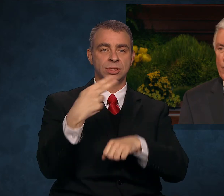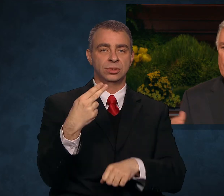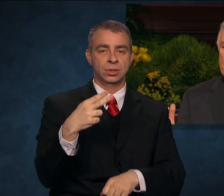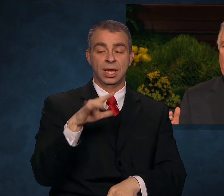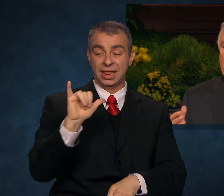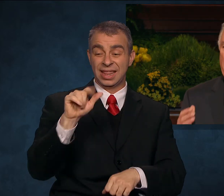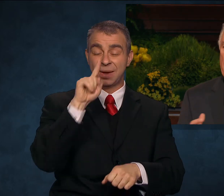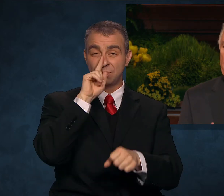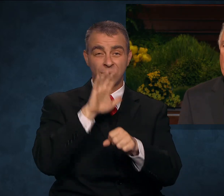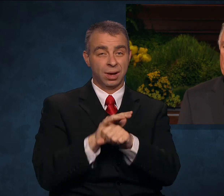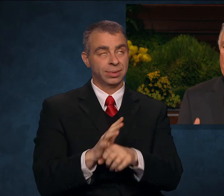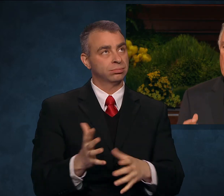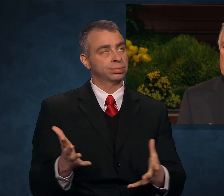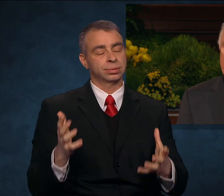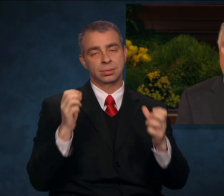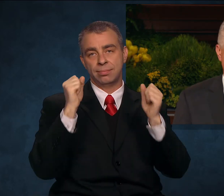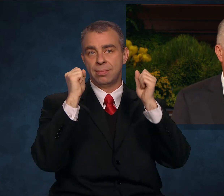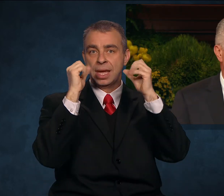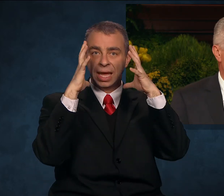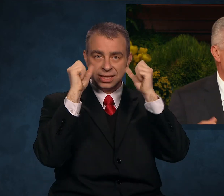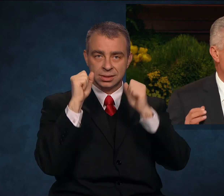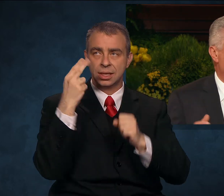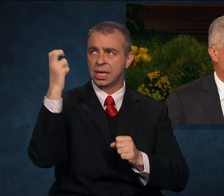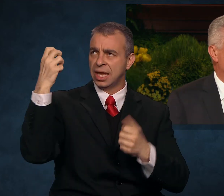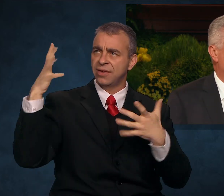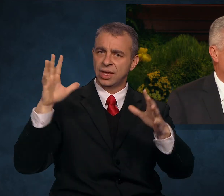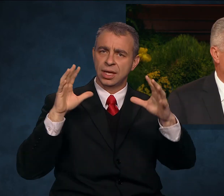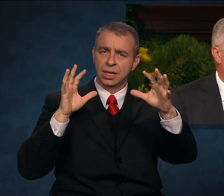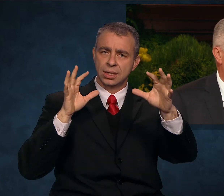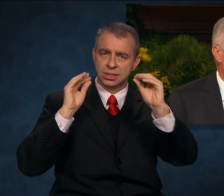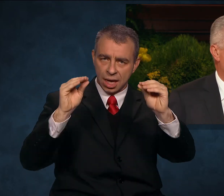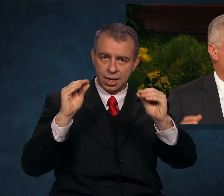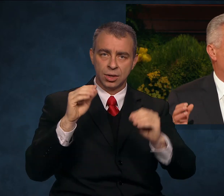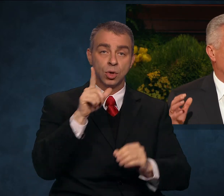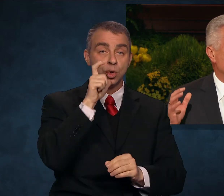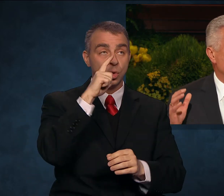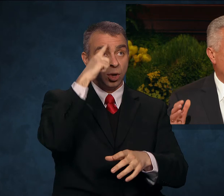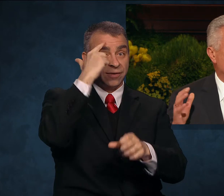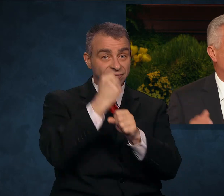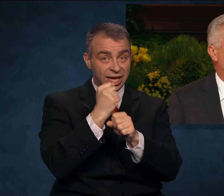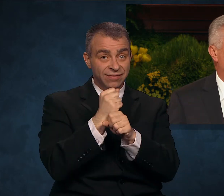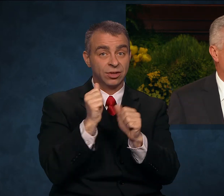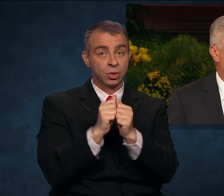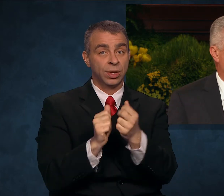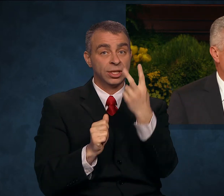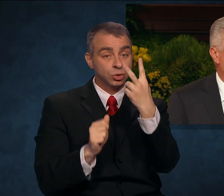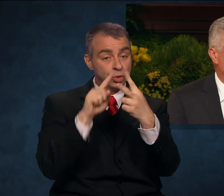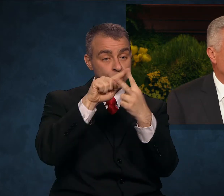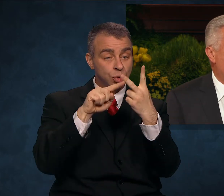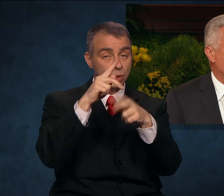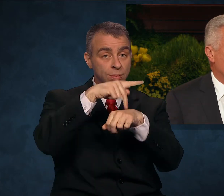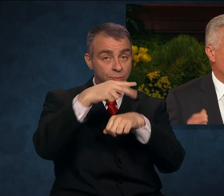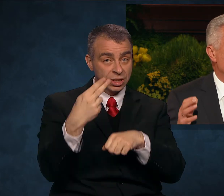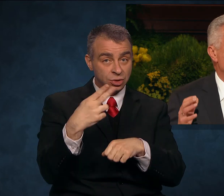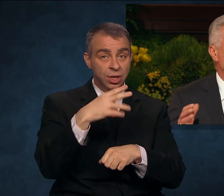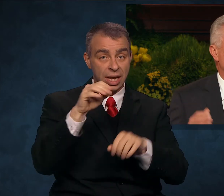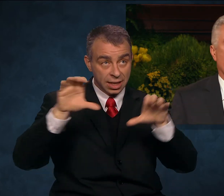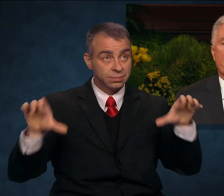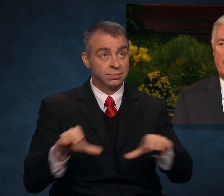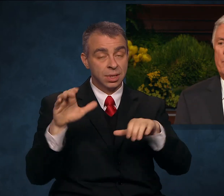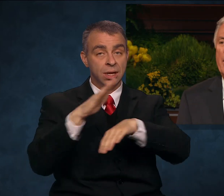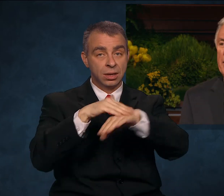Those who are faithful unto these two priesthoods and magnify their callings are sanctified by the Spirit unto the